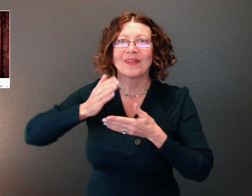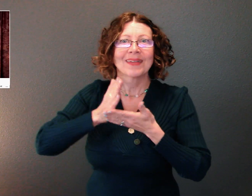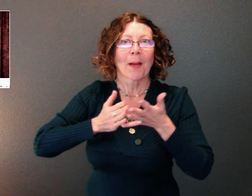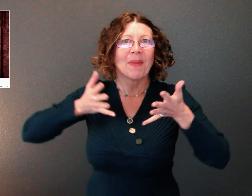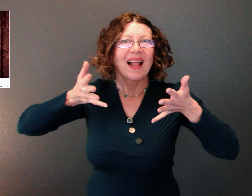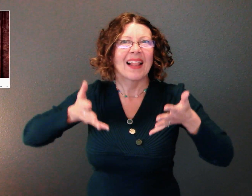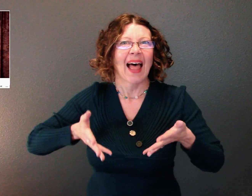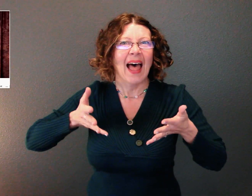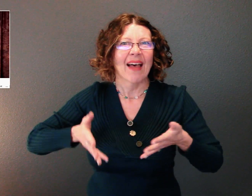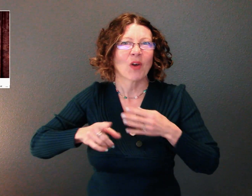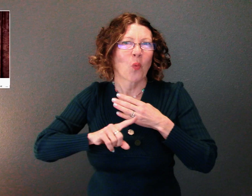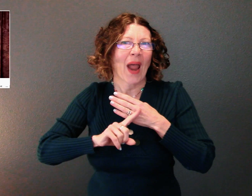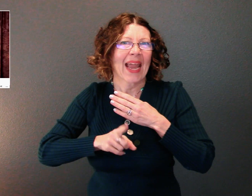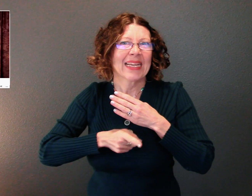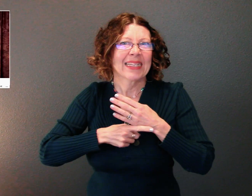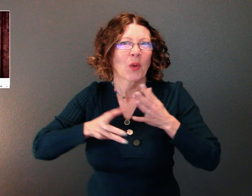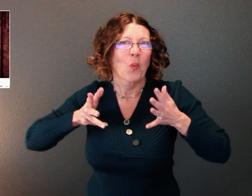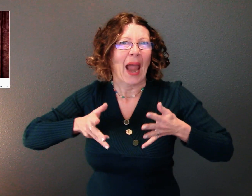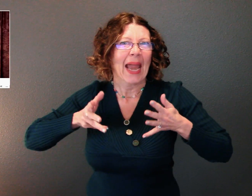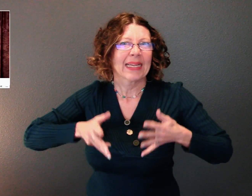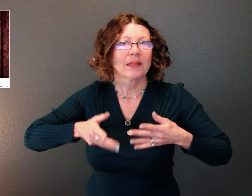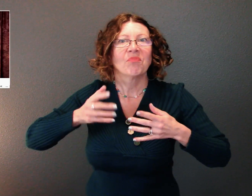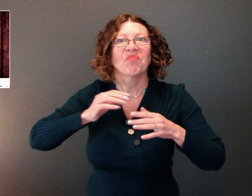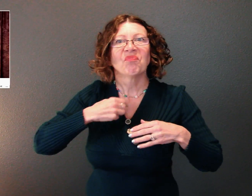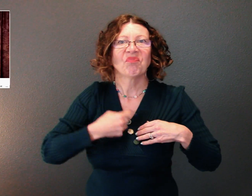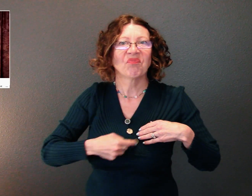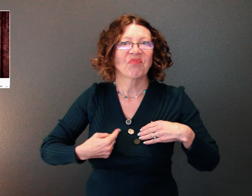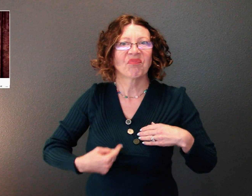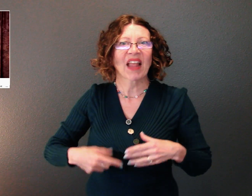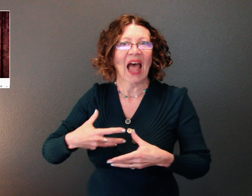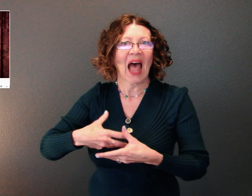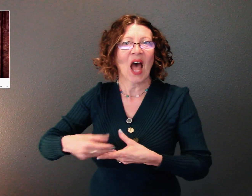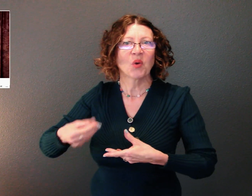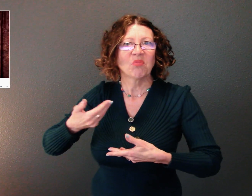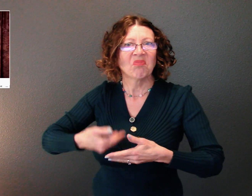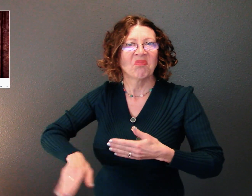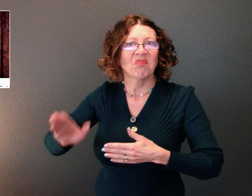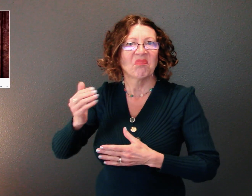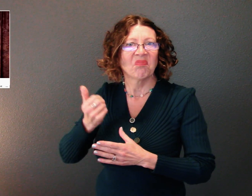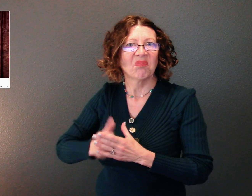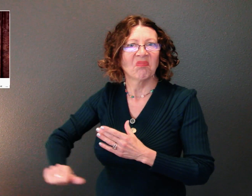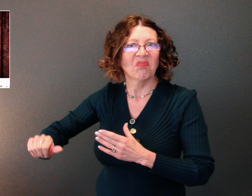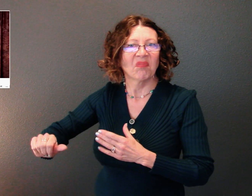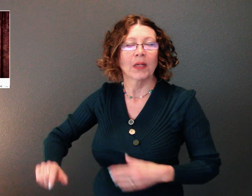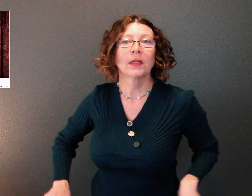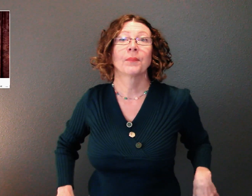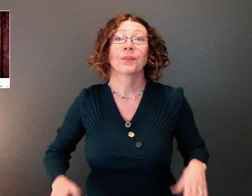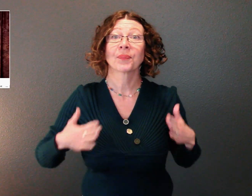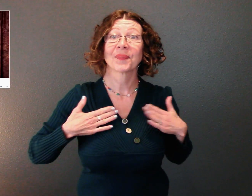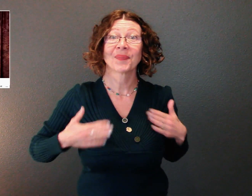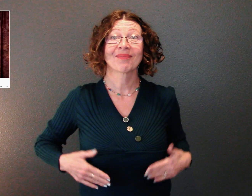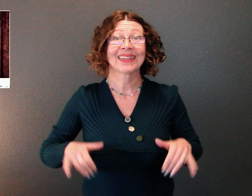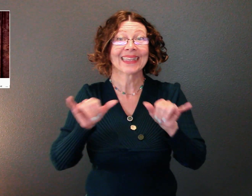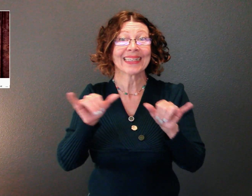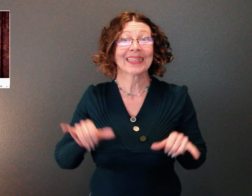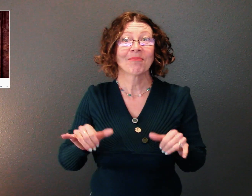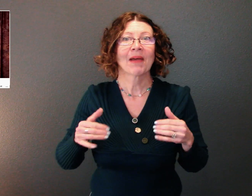functions in allowing you to get rid of solid waste. The digestive system from an anatomical standpoint is really divided into two